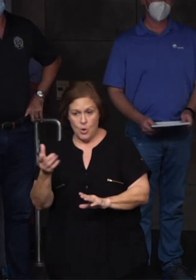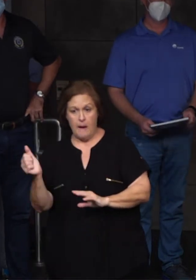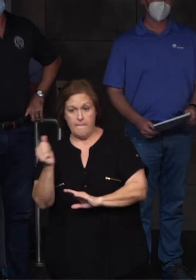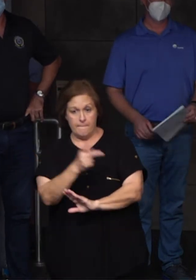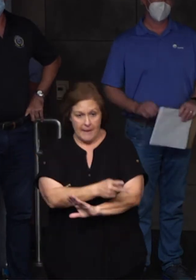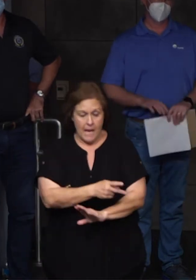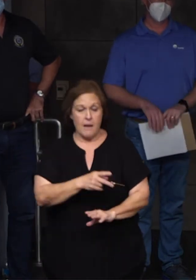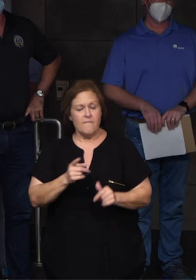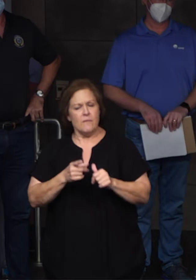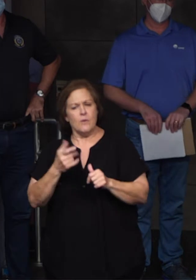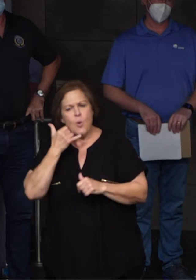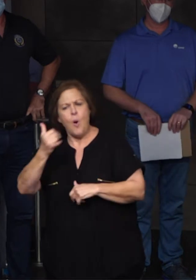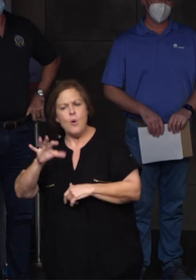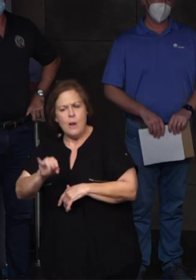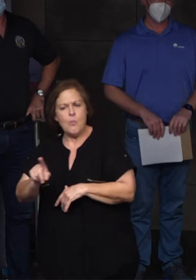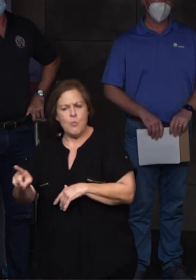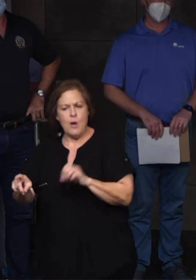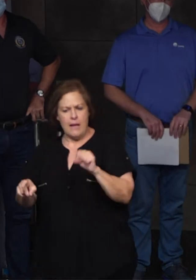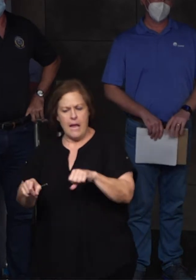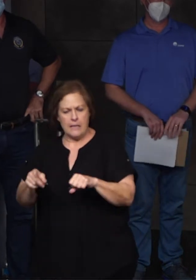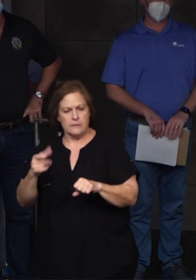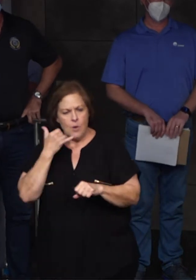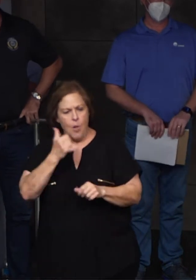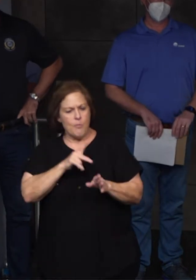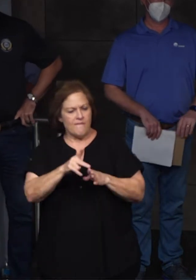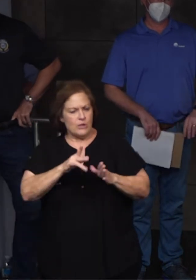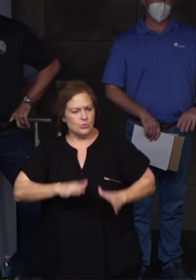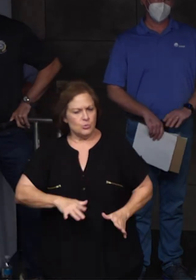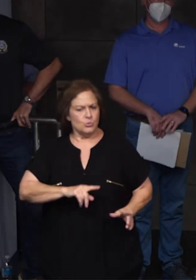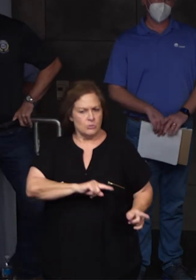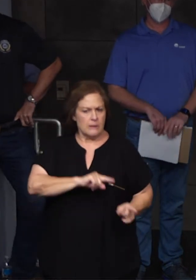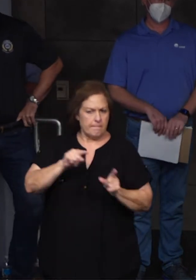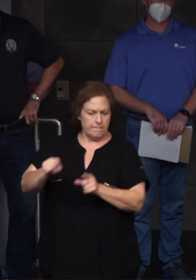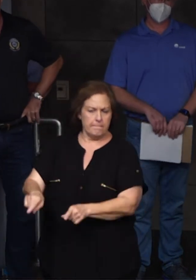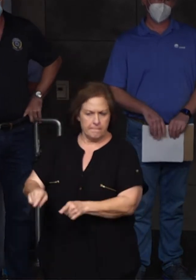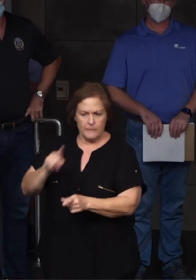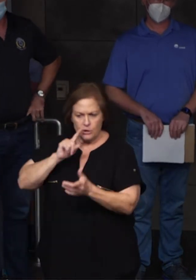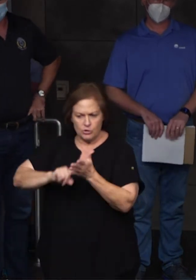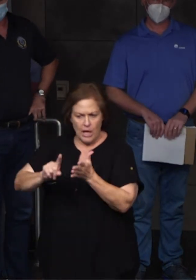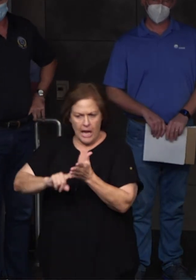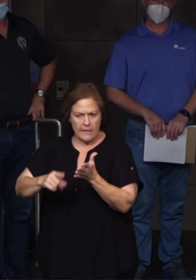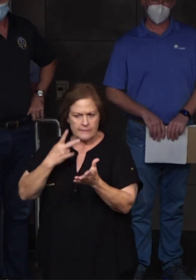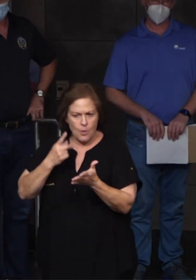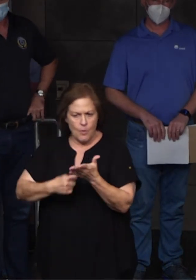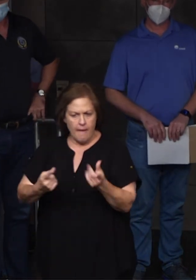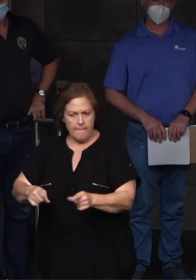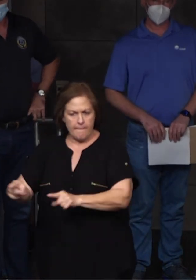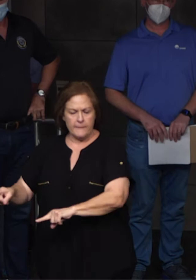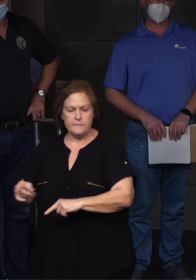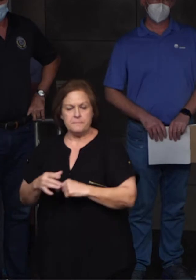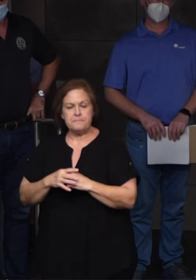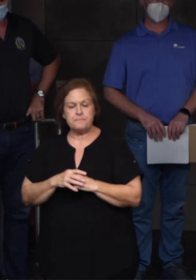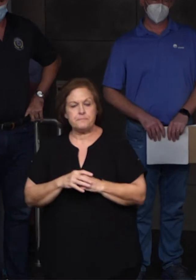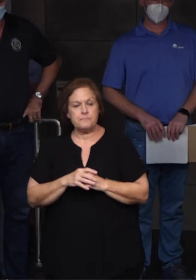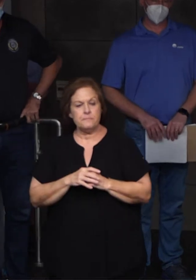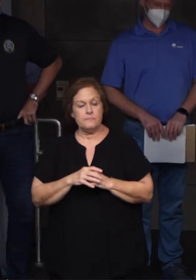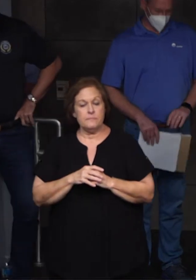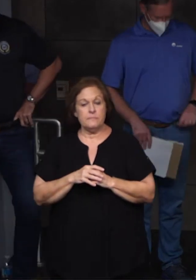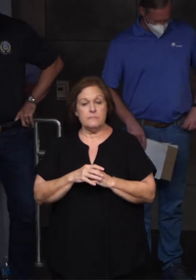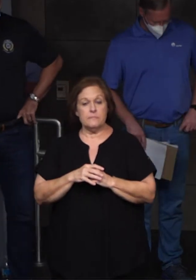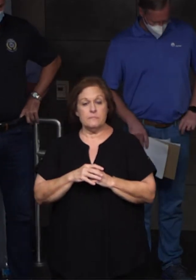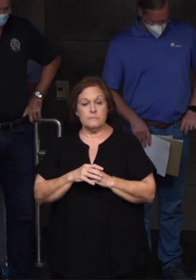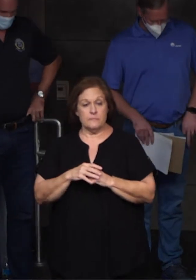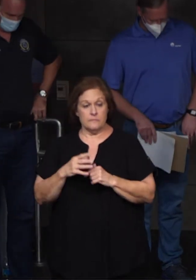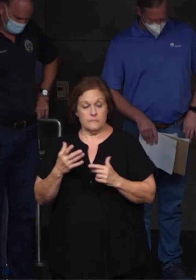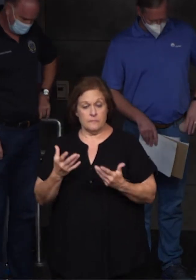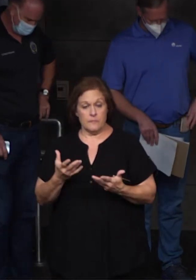And, of course, dial 911 and call for the professionals to come out and check on what's going on. We come